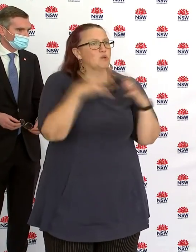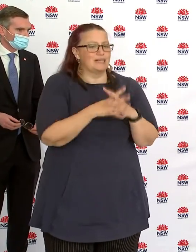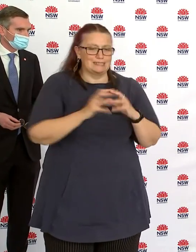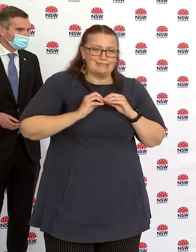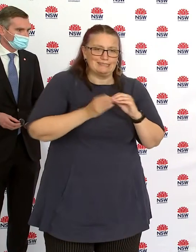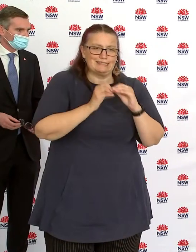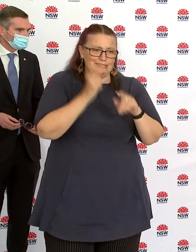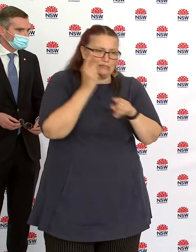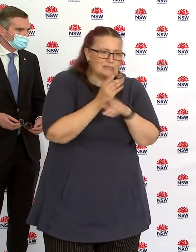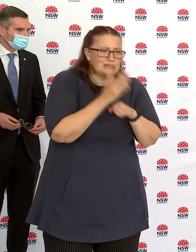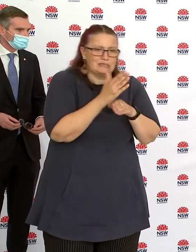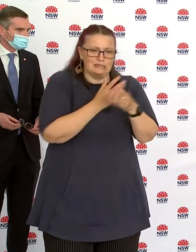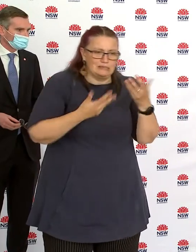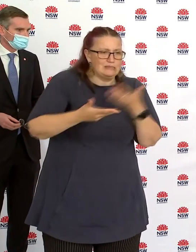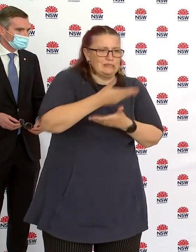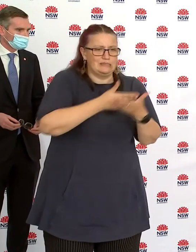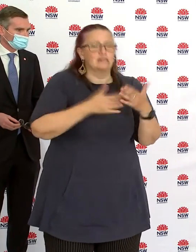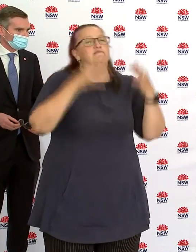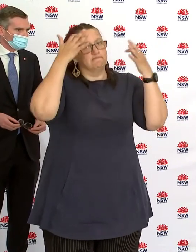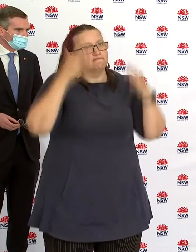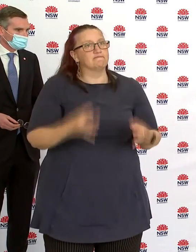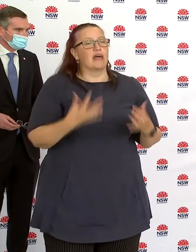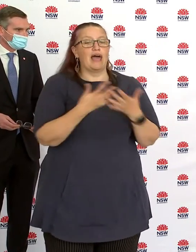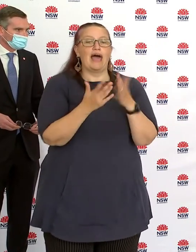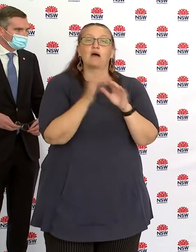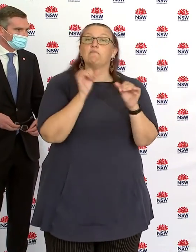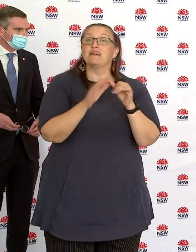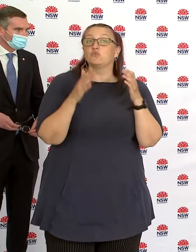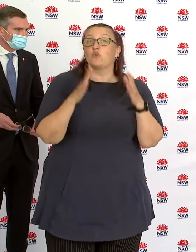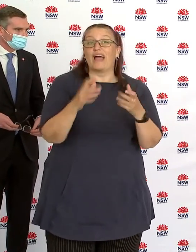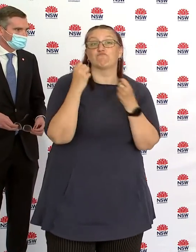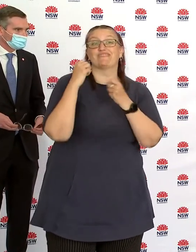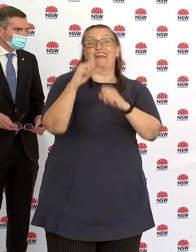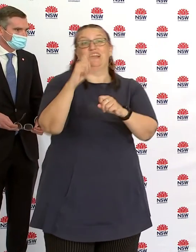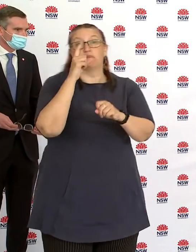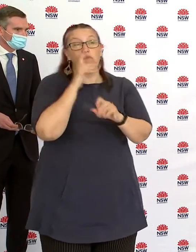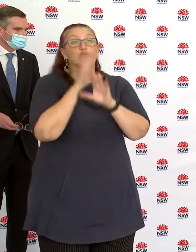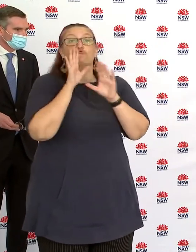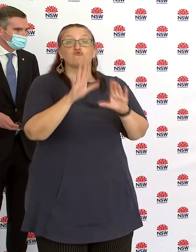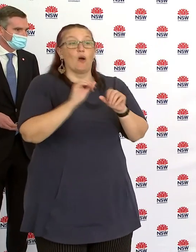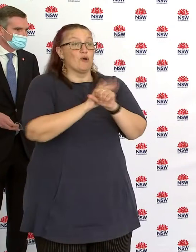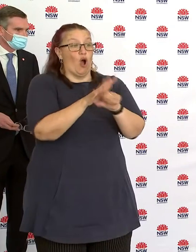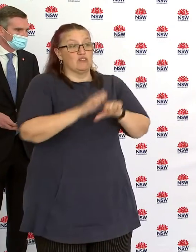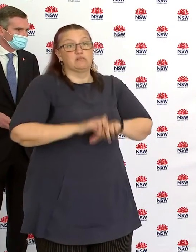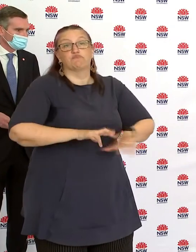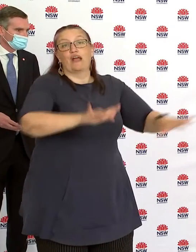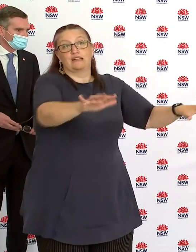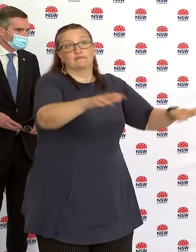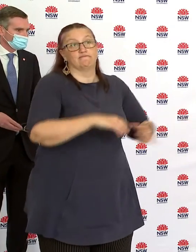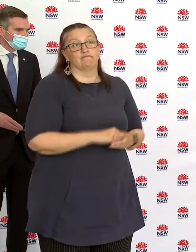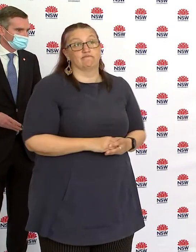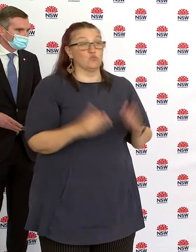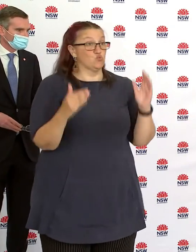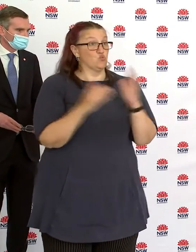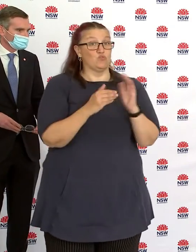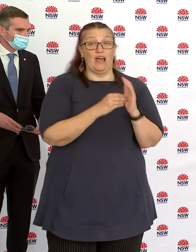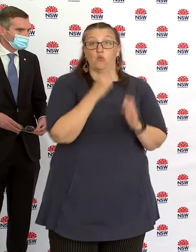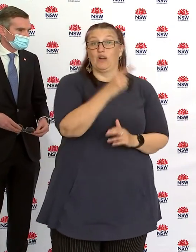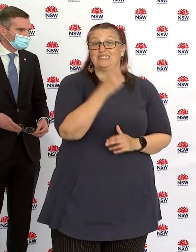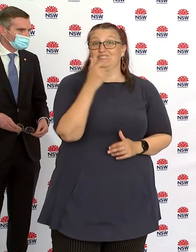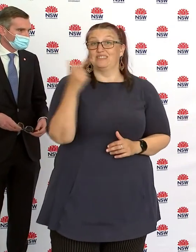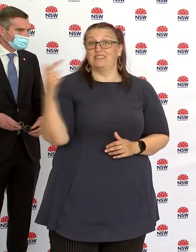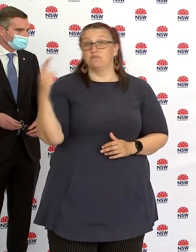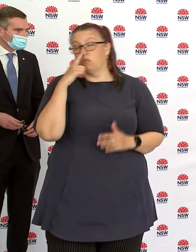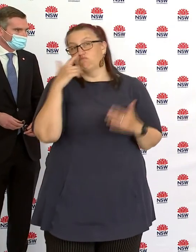put in place those measures that will protect people from spreading the virus. As you've seen in today's numbers, we still have a challenge in Sydney in